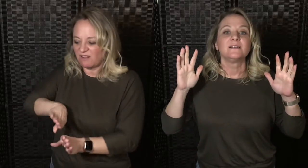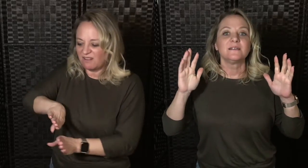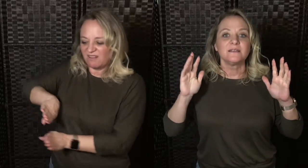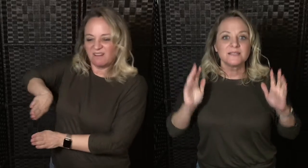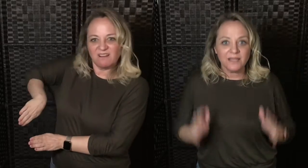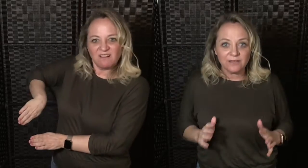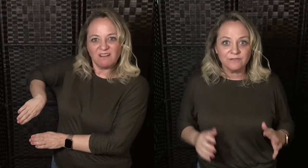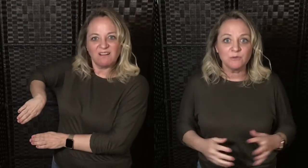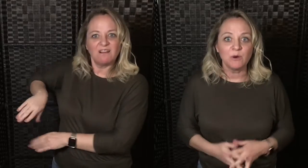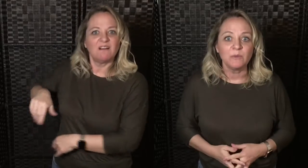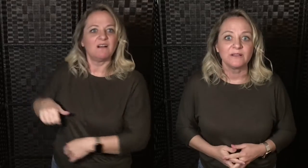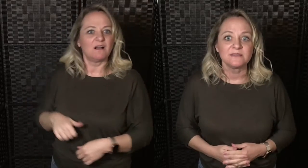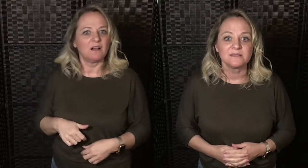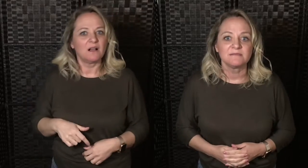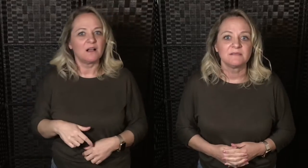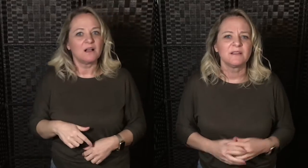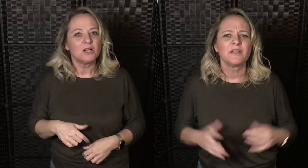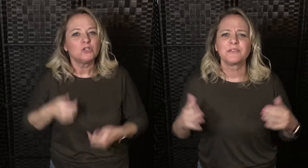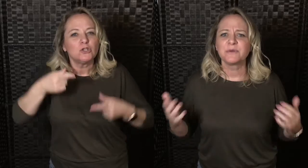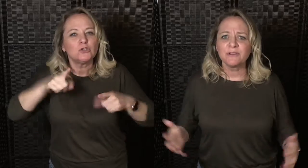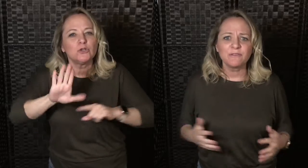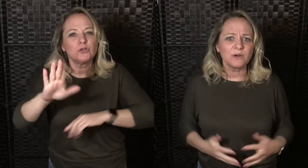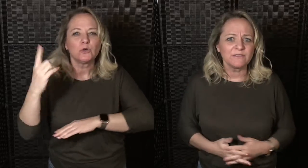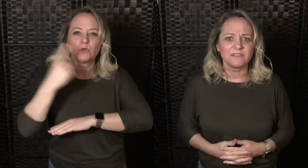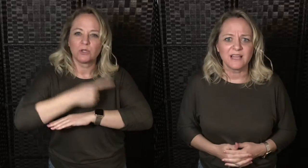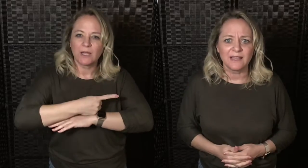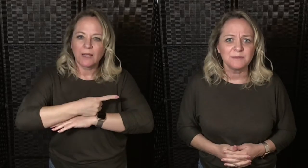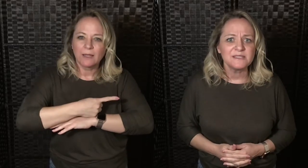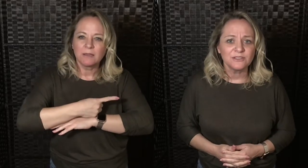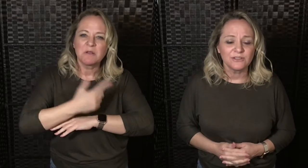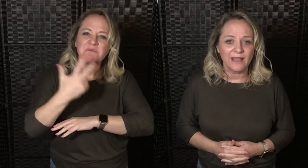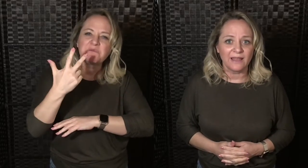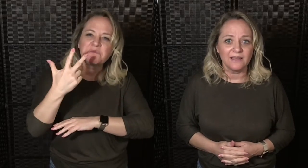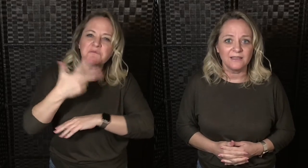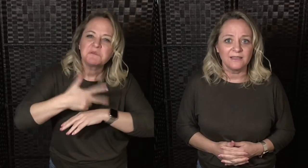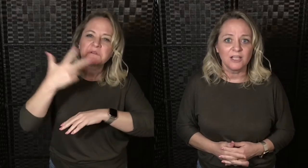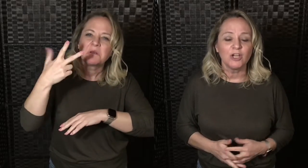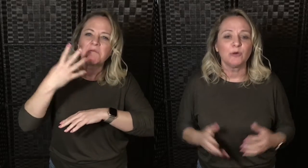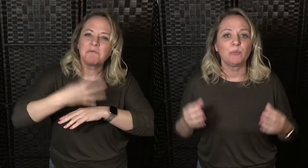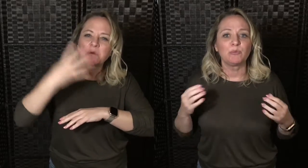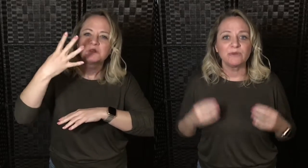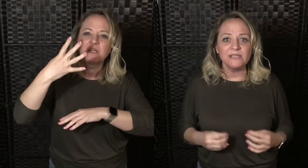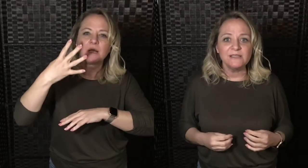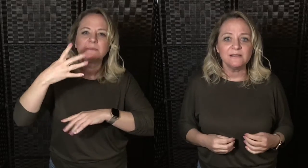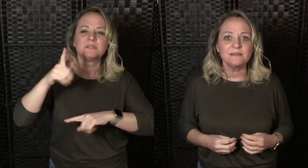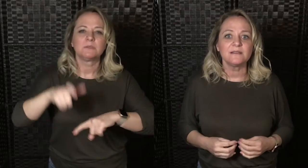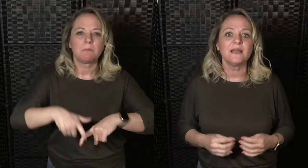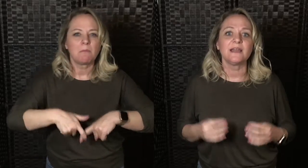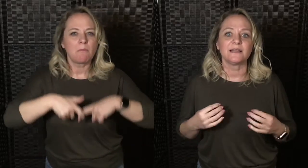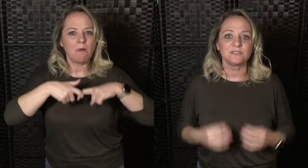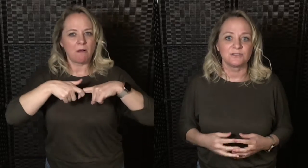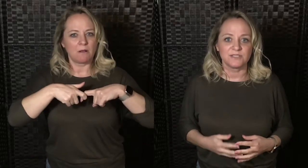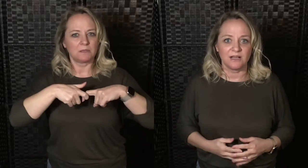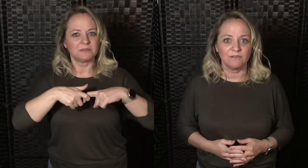Take a few moments, three or four different times in your day, breathe and ask yourself,